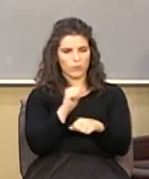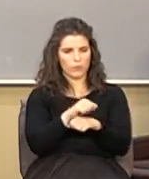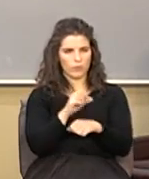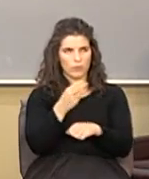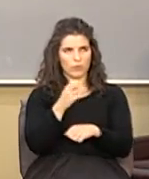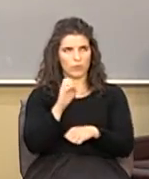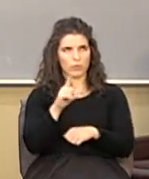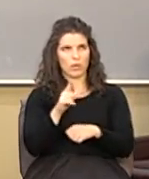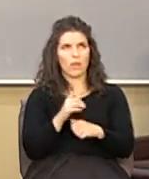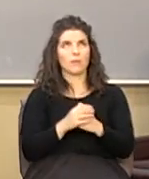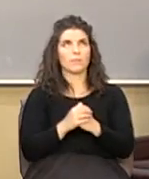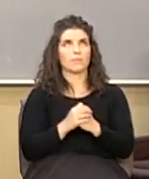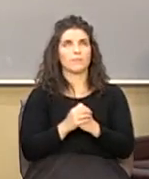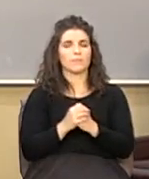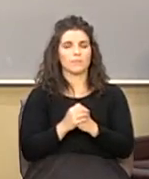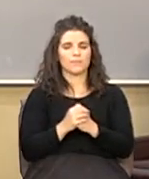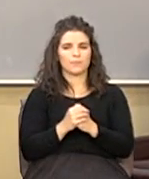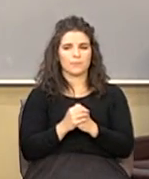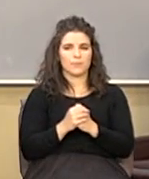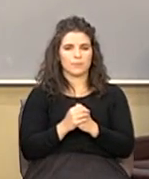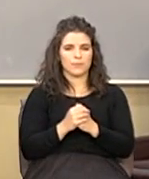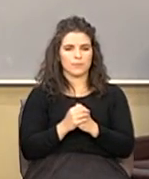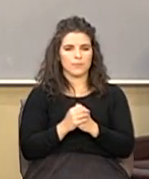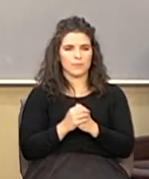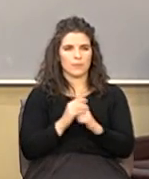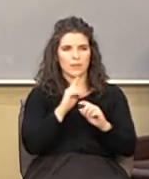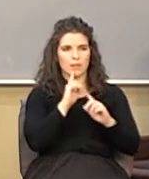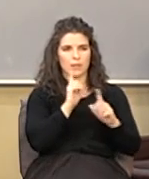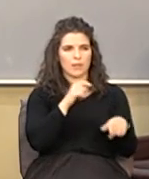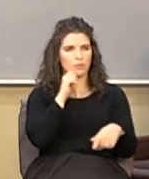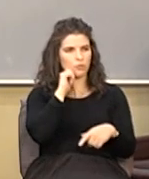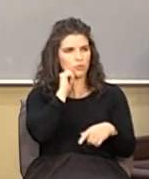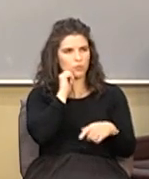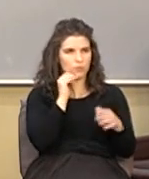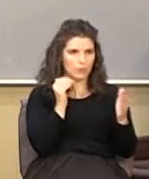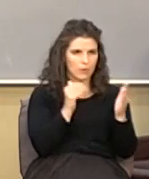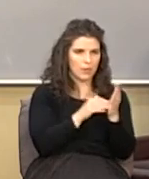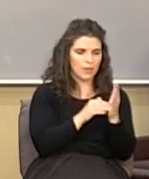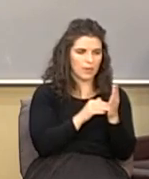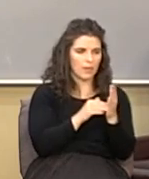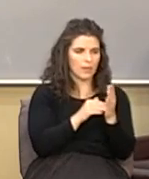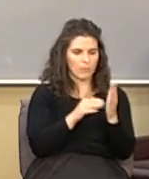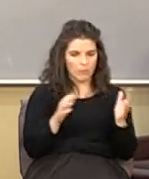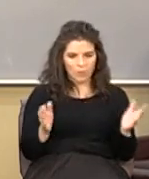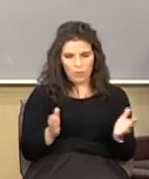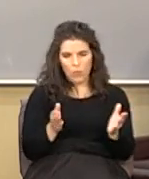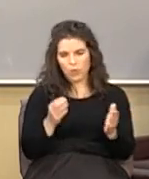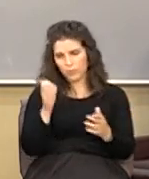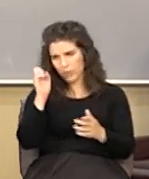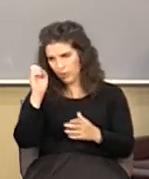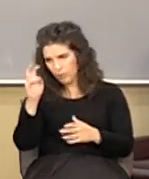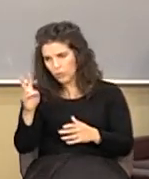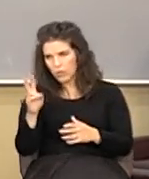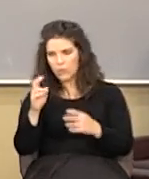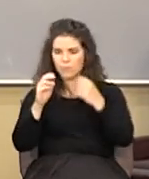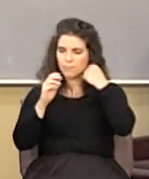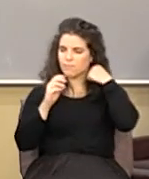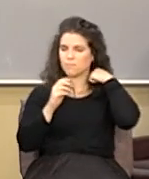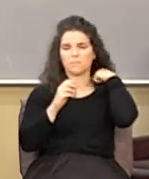the the answer to racism that's being promoted today among evangelicals